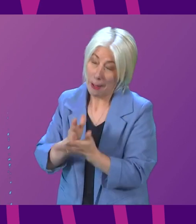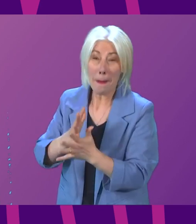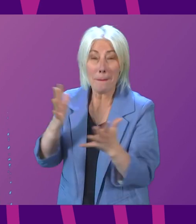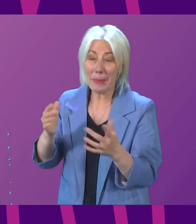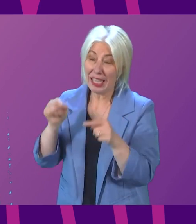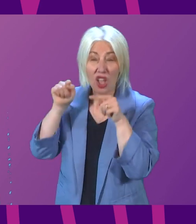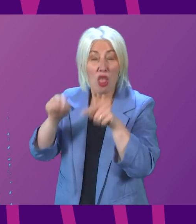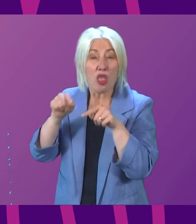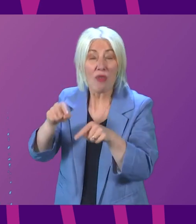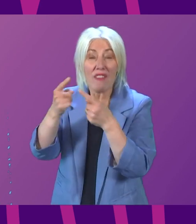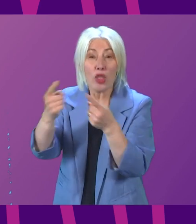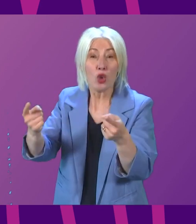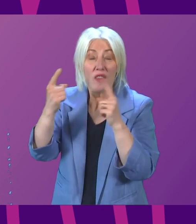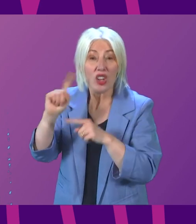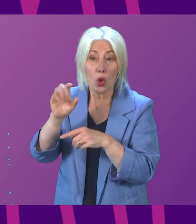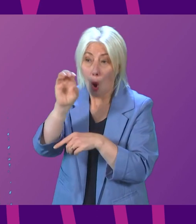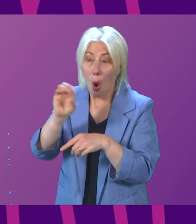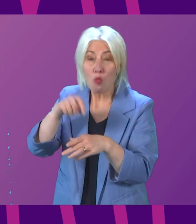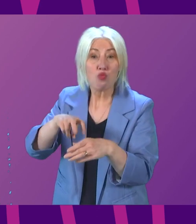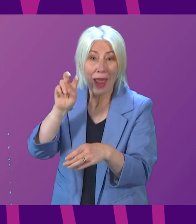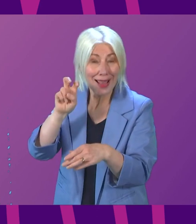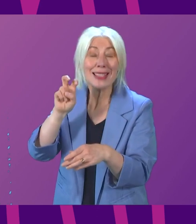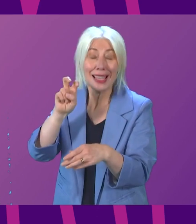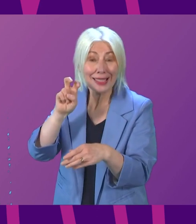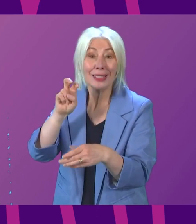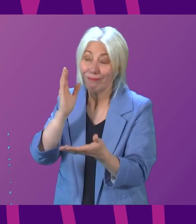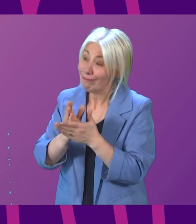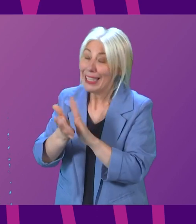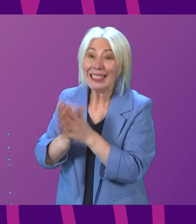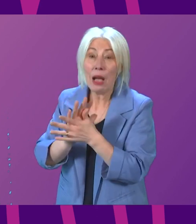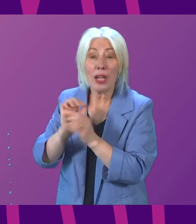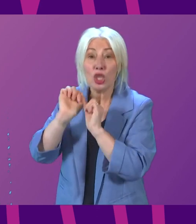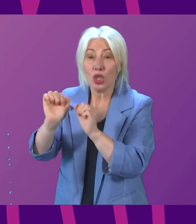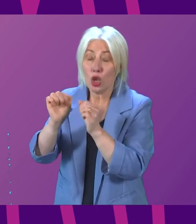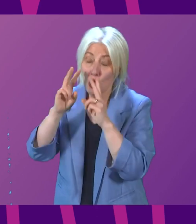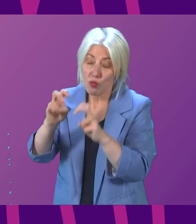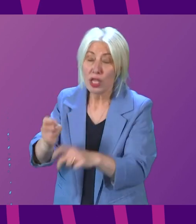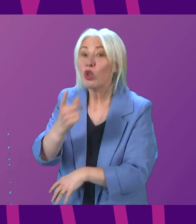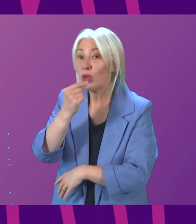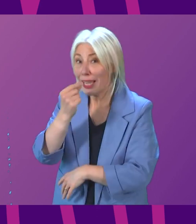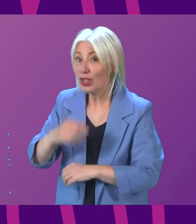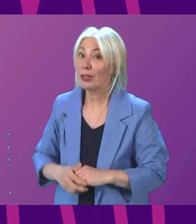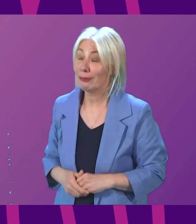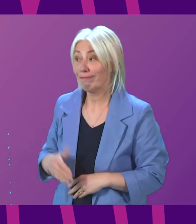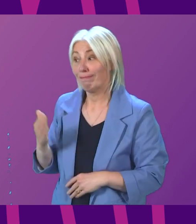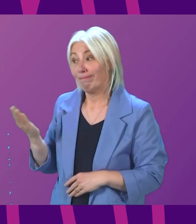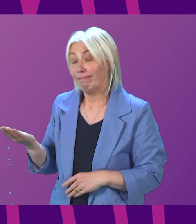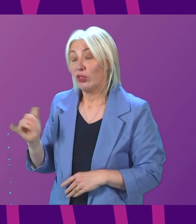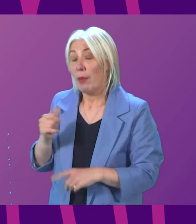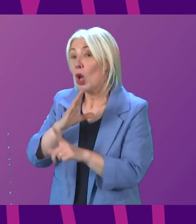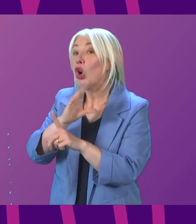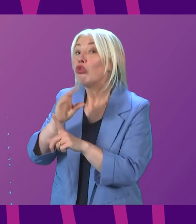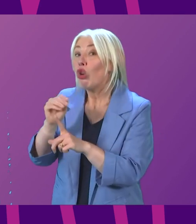for universities has been that Brexit has damaged their research potential. So perhaps the